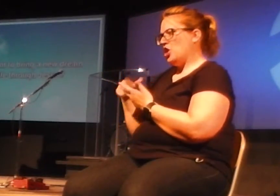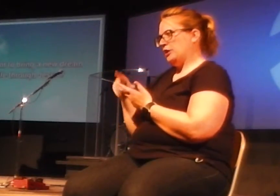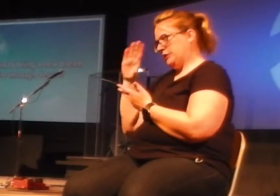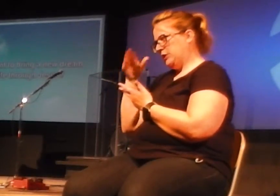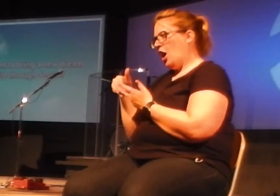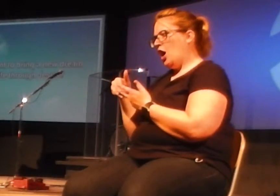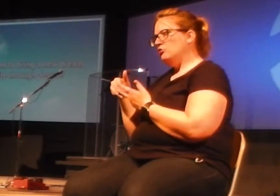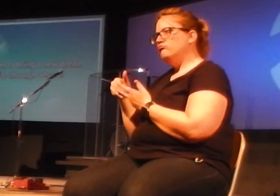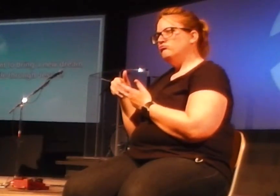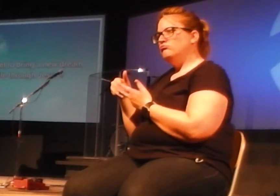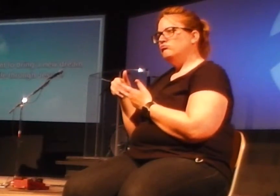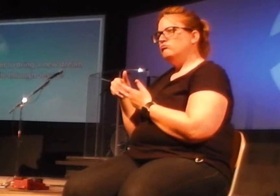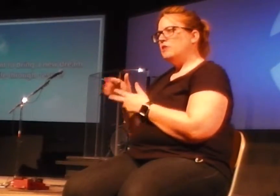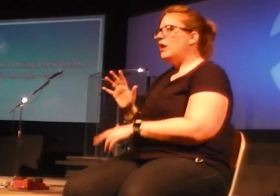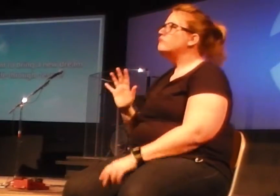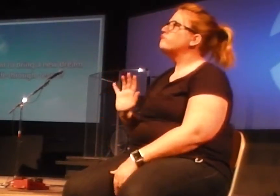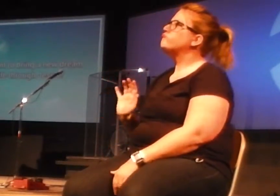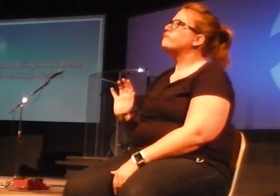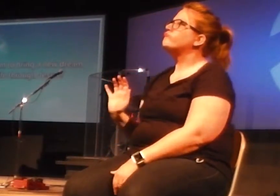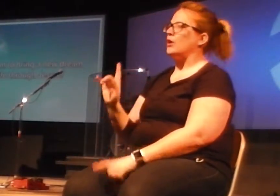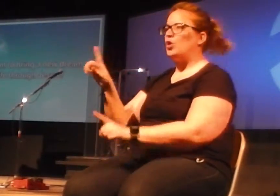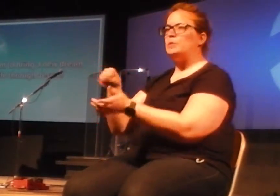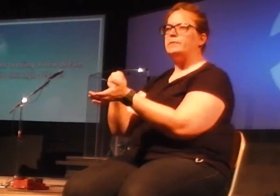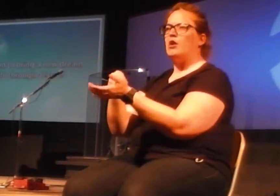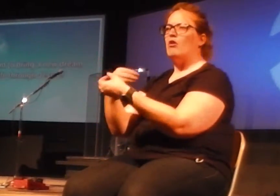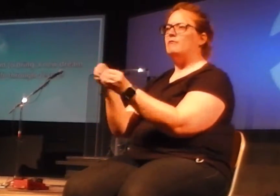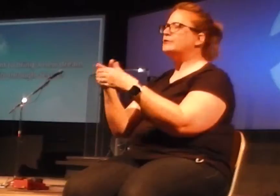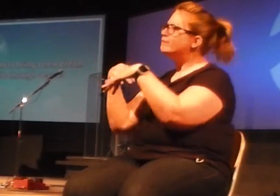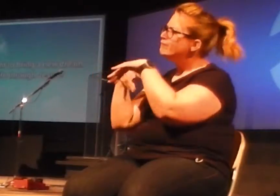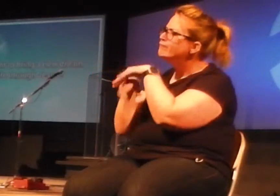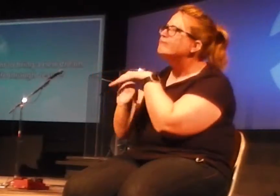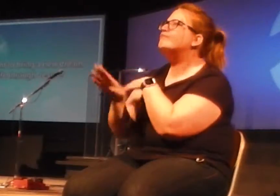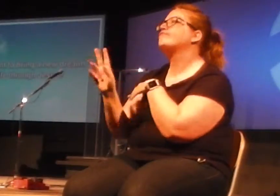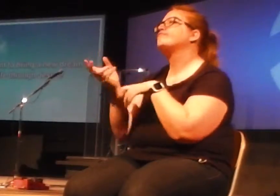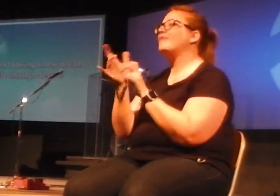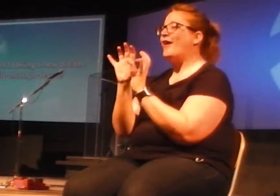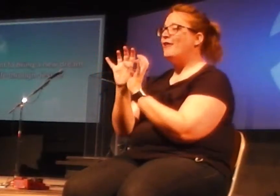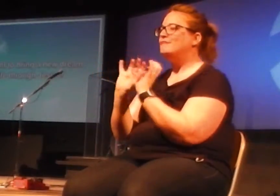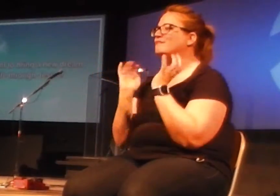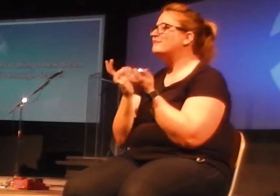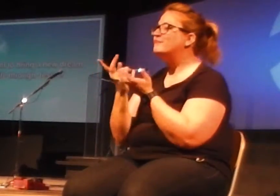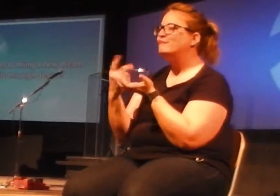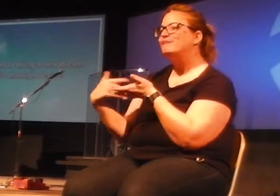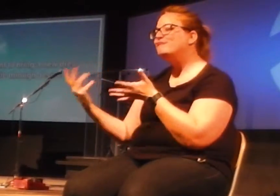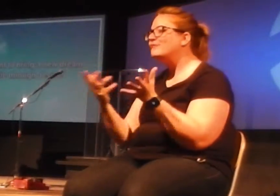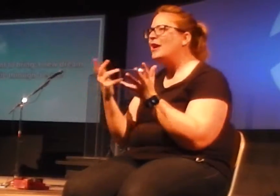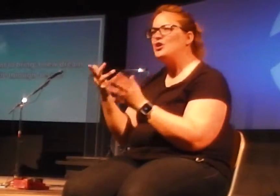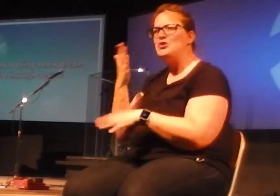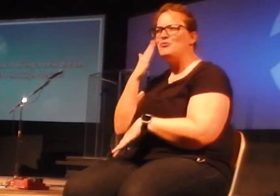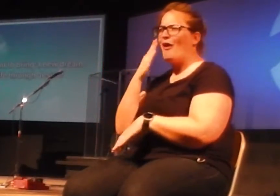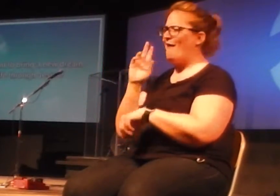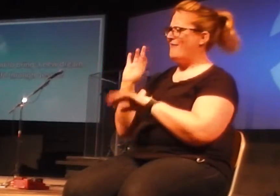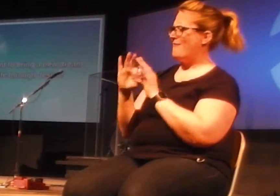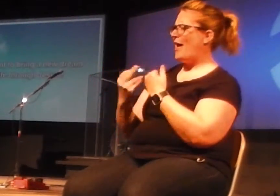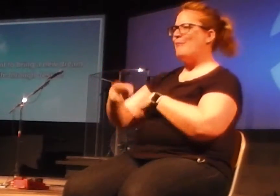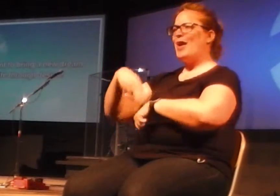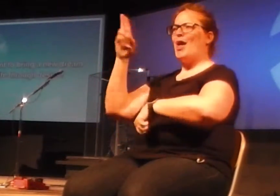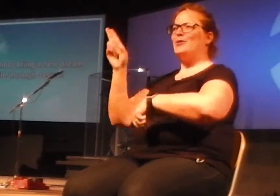went to a doctor's office. And we walked into the doctor's office and we sat down in the waiting room as a normal family, quote, unquote.